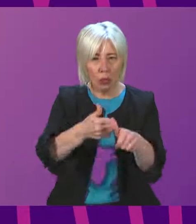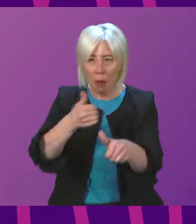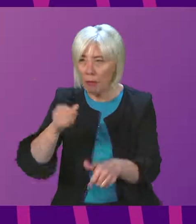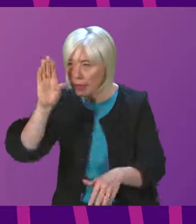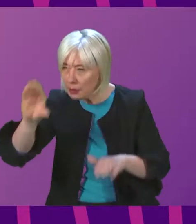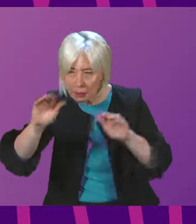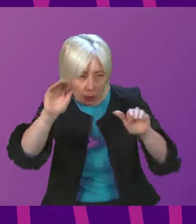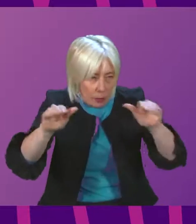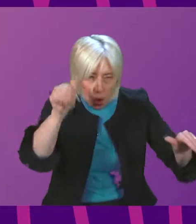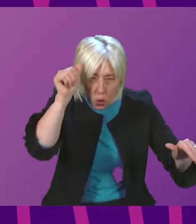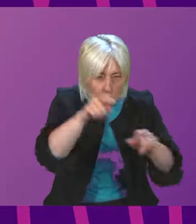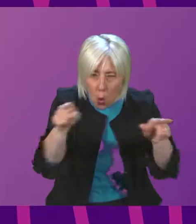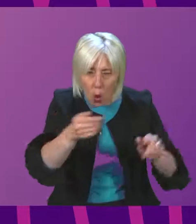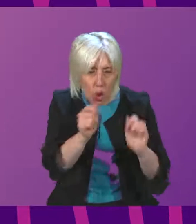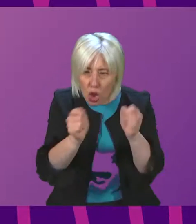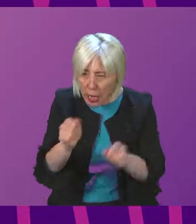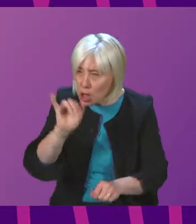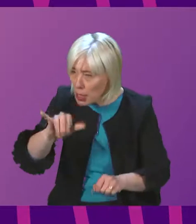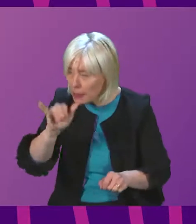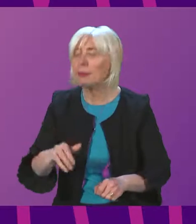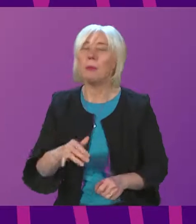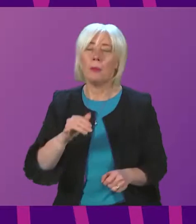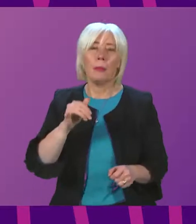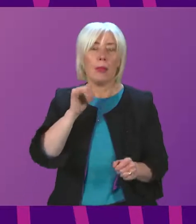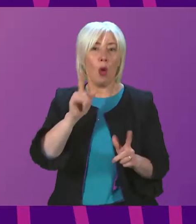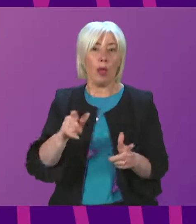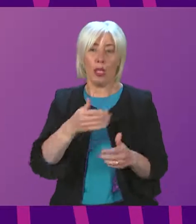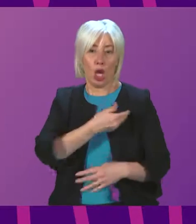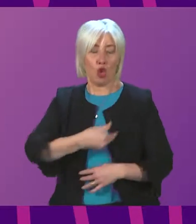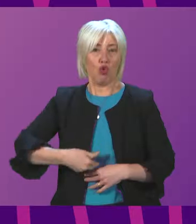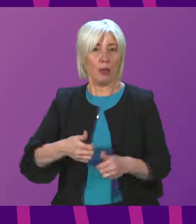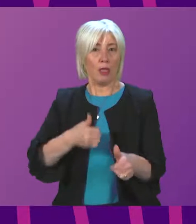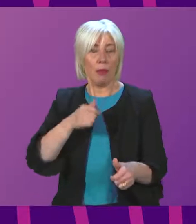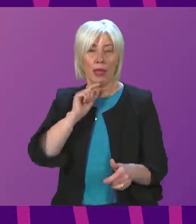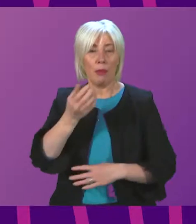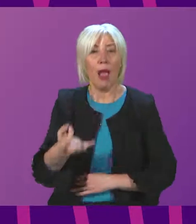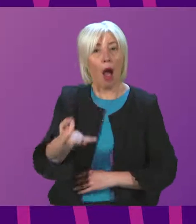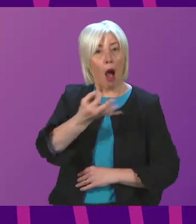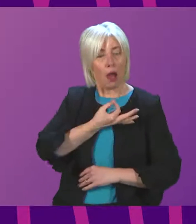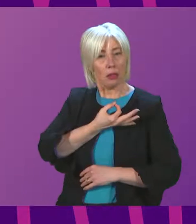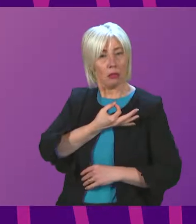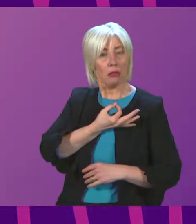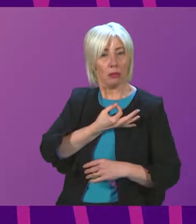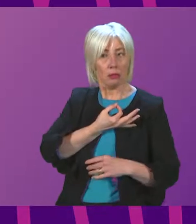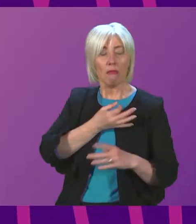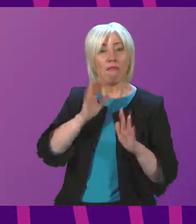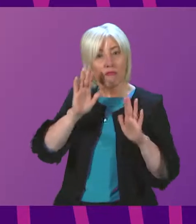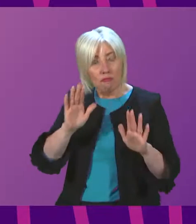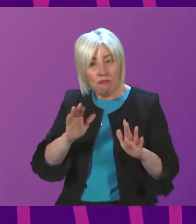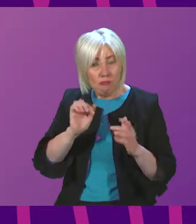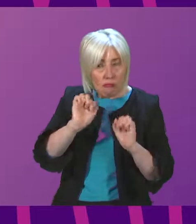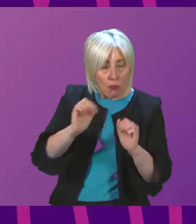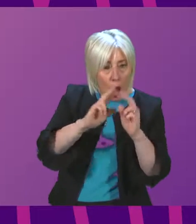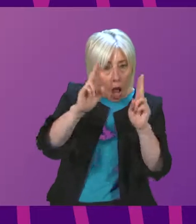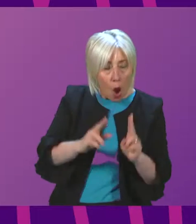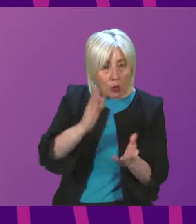are aware of the changes and have stated very clearly that while insurers may ask customers about whether the property is